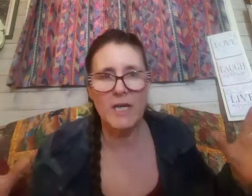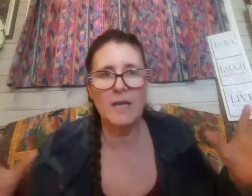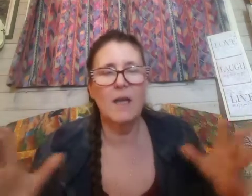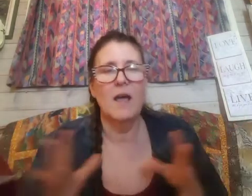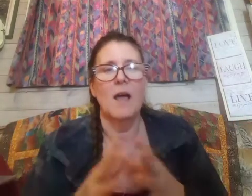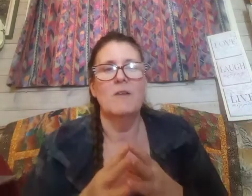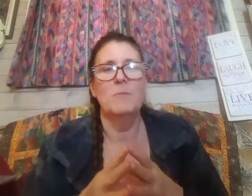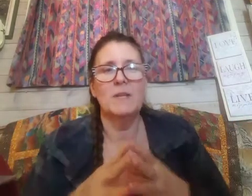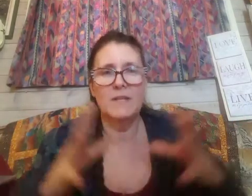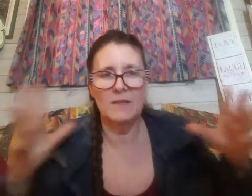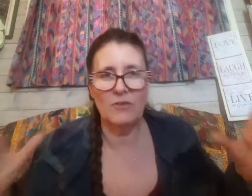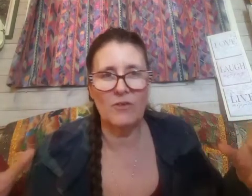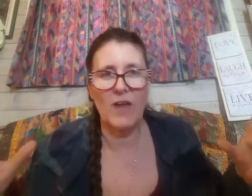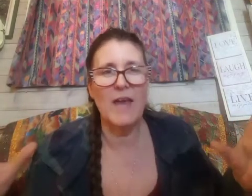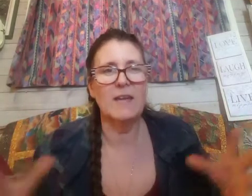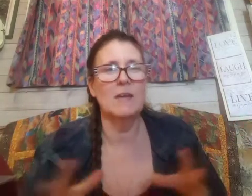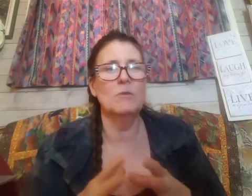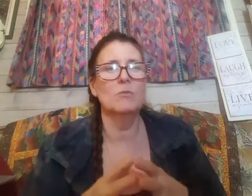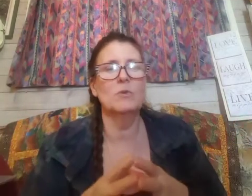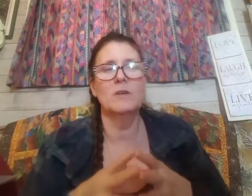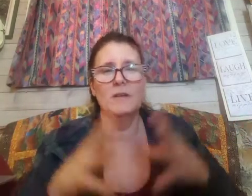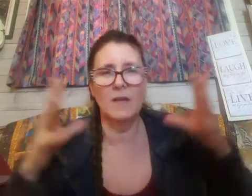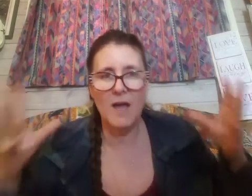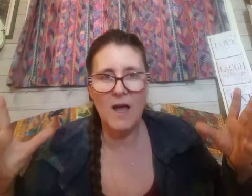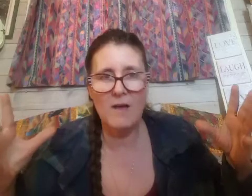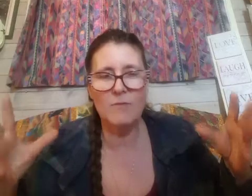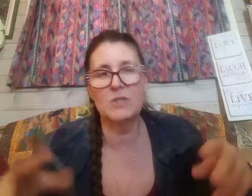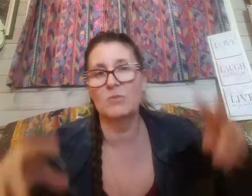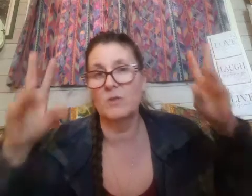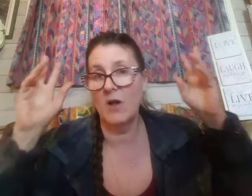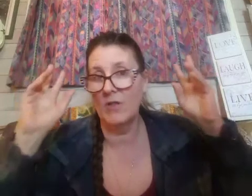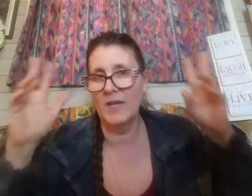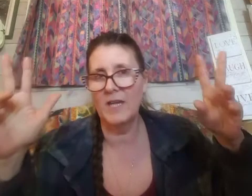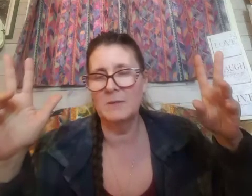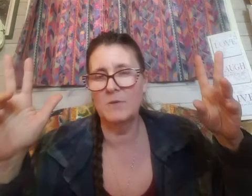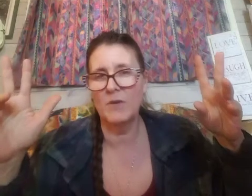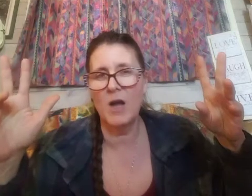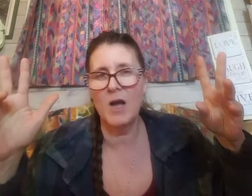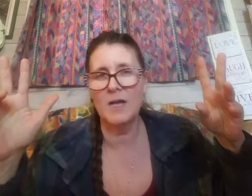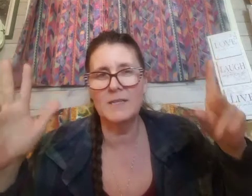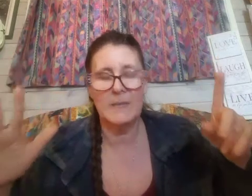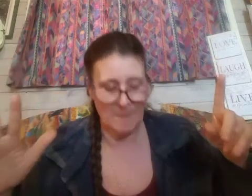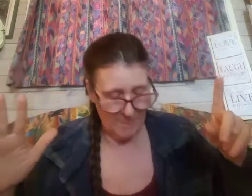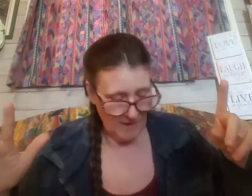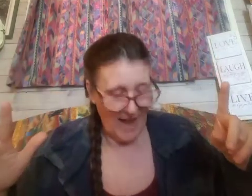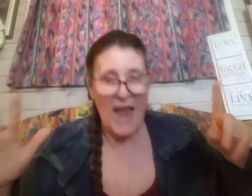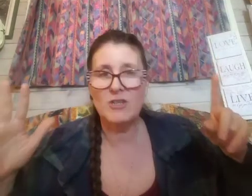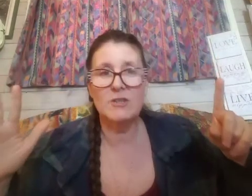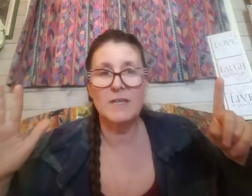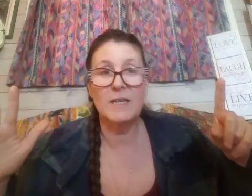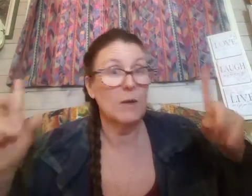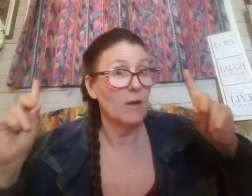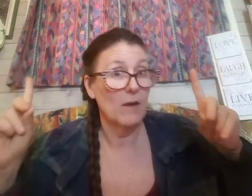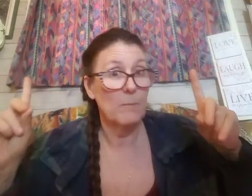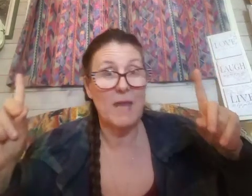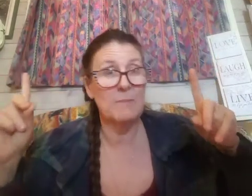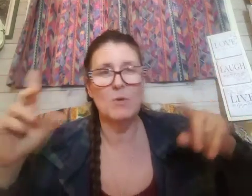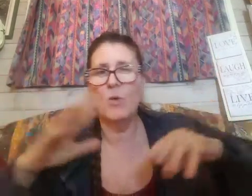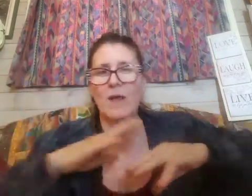of building a society rooted in love which we'll call the kingdom of God actually maybe went